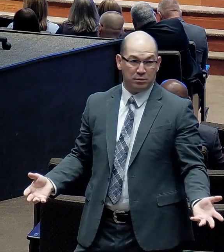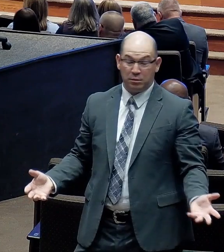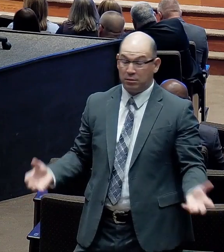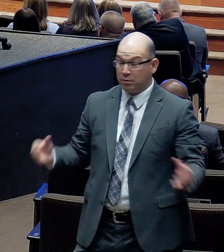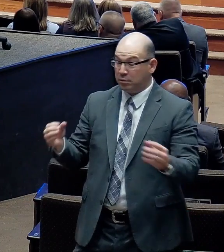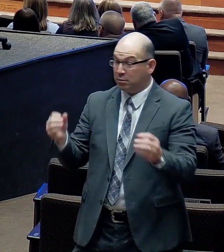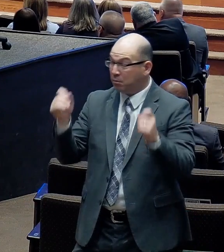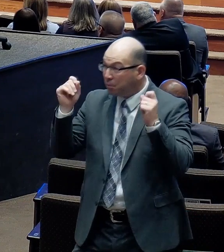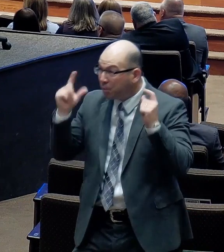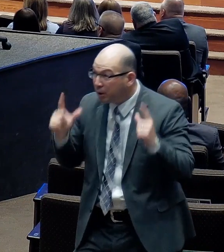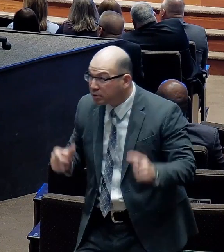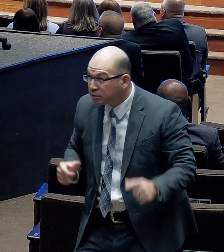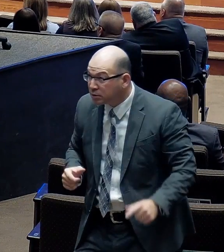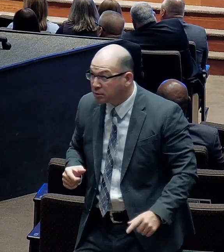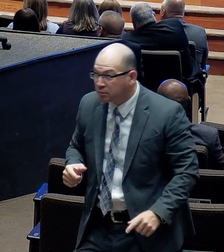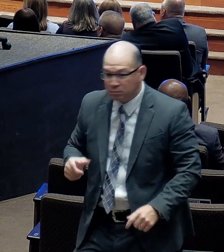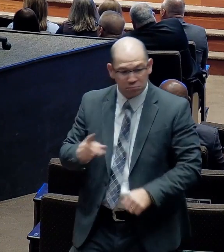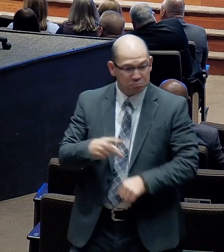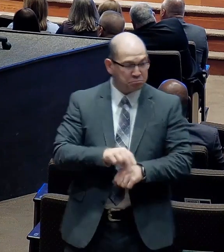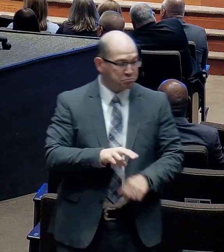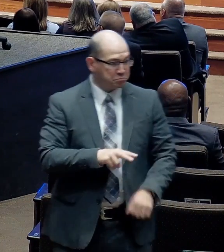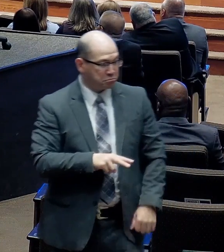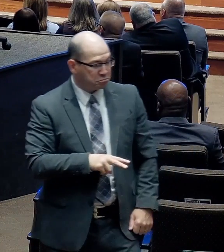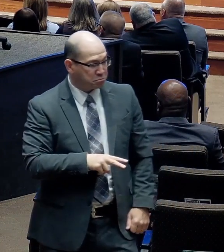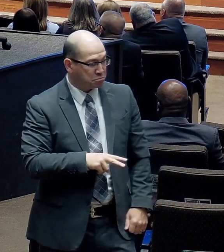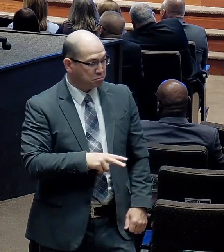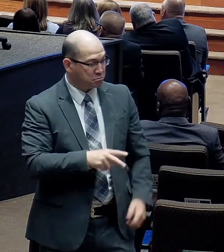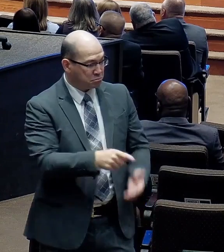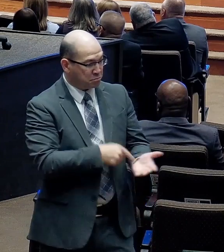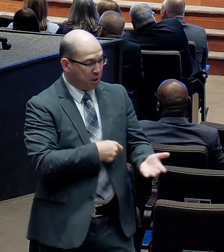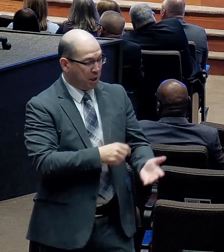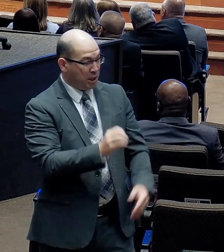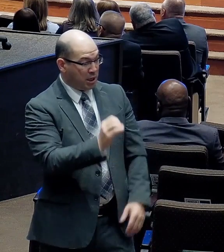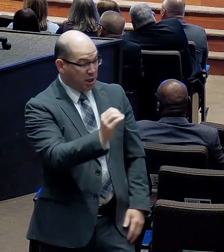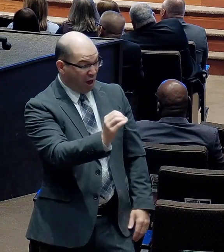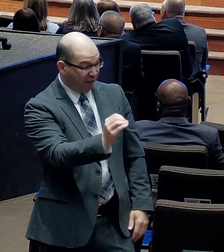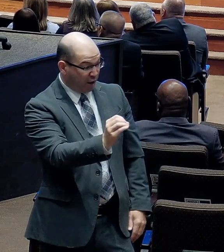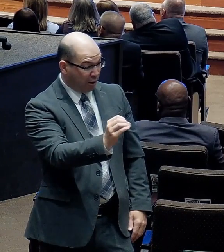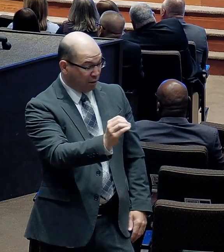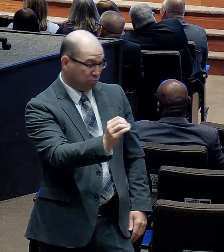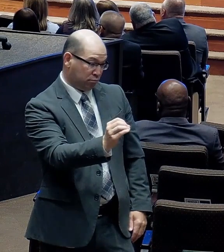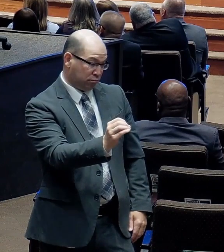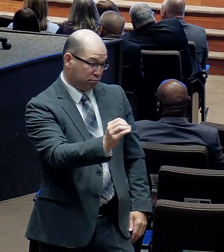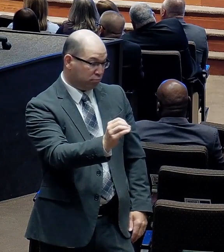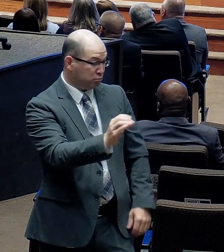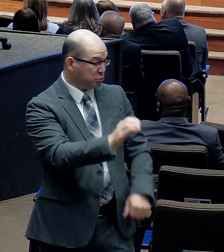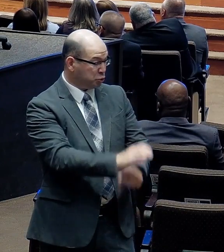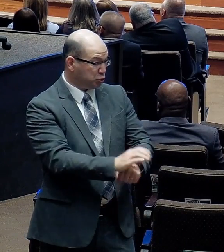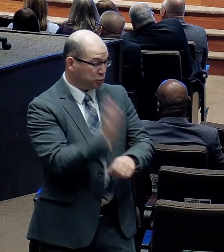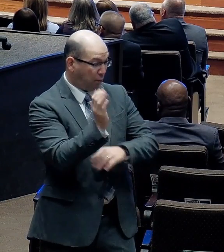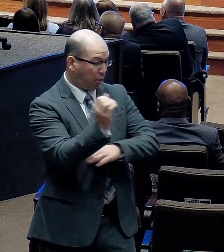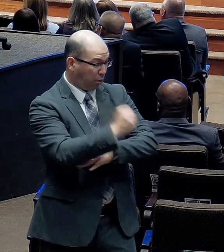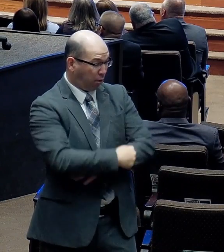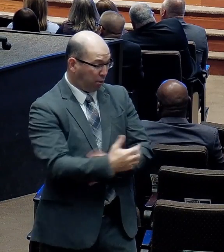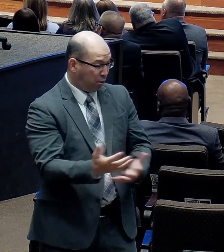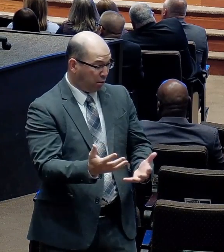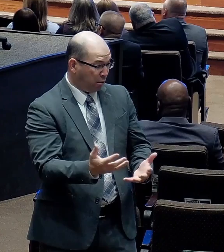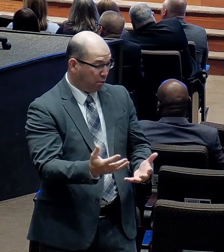of the fact that they could offer them, Basically, nothing except an opportunity. That God the Holy